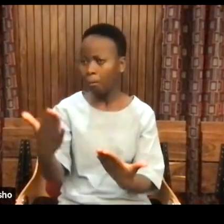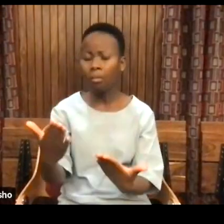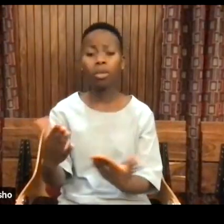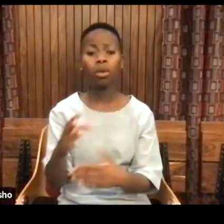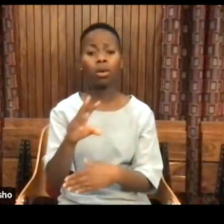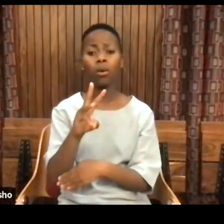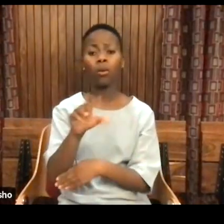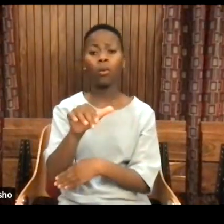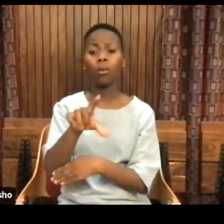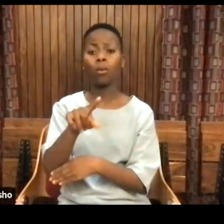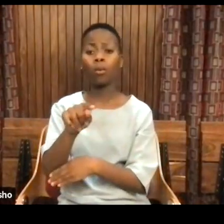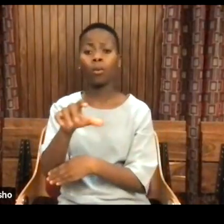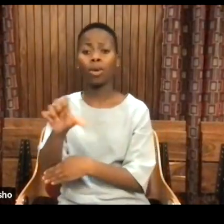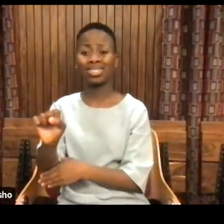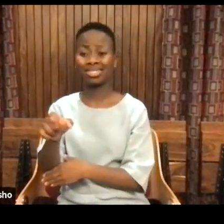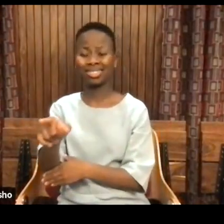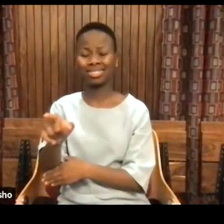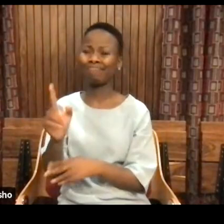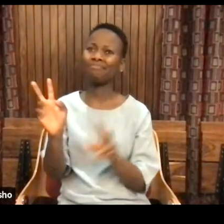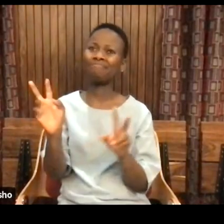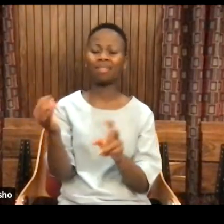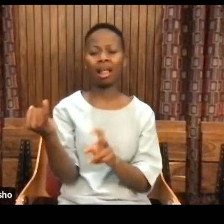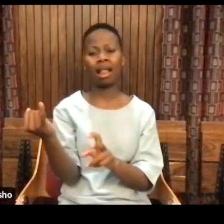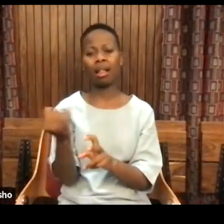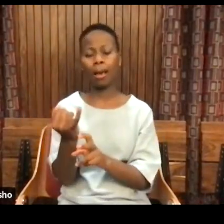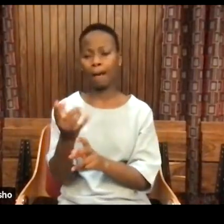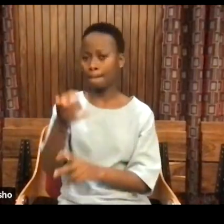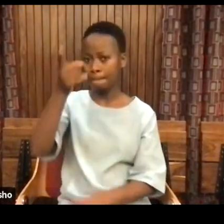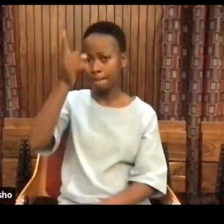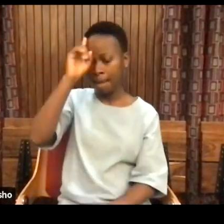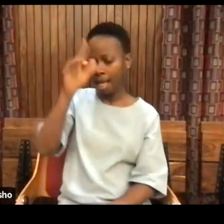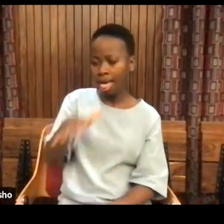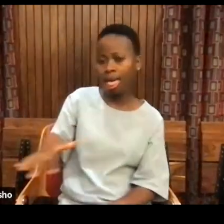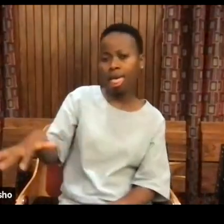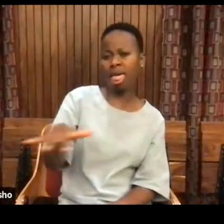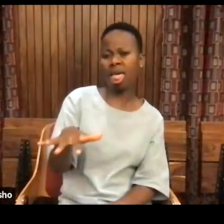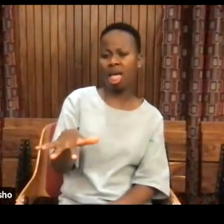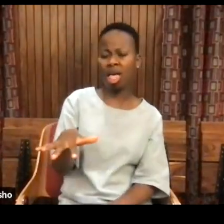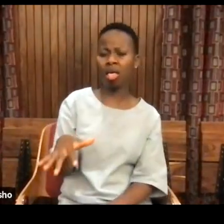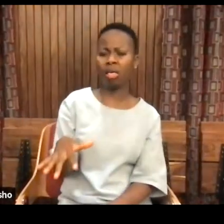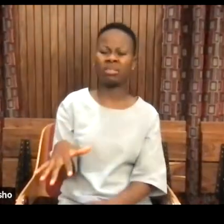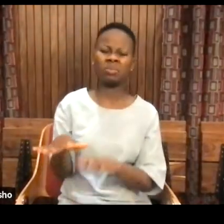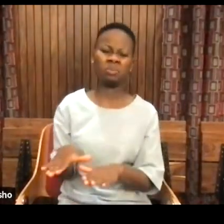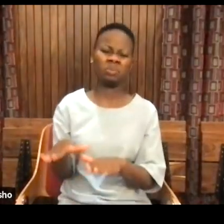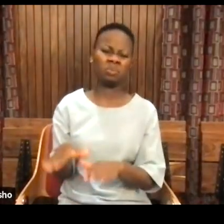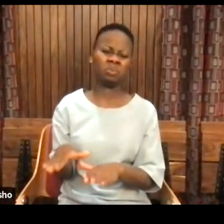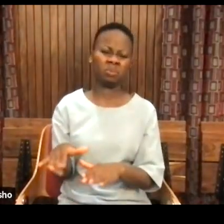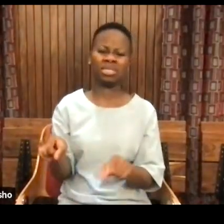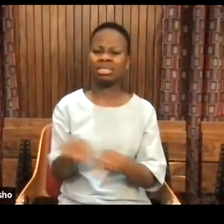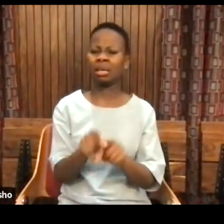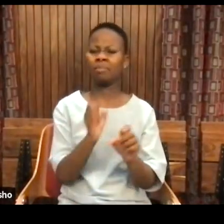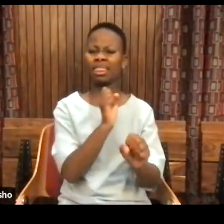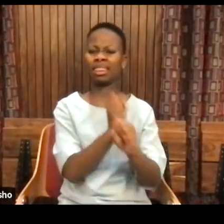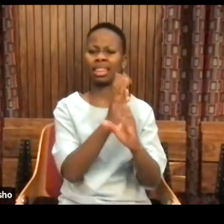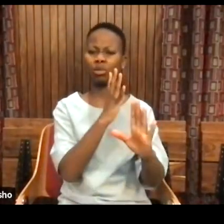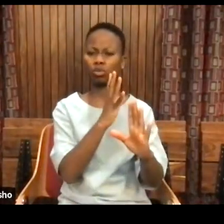called a ghetto black area in Los Angeles. Here, it's more like a township.